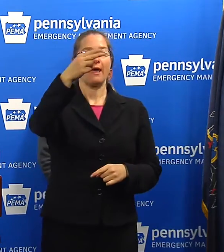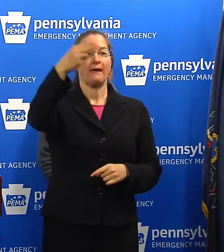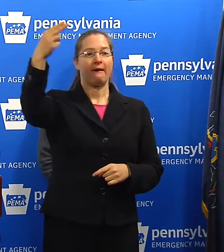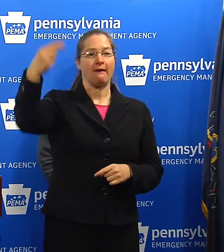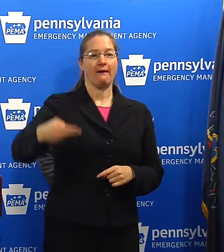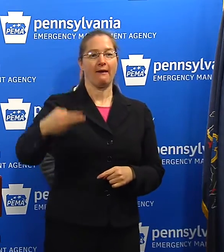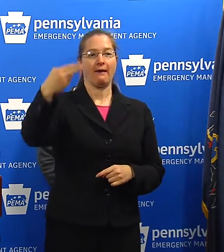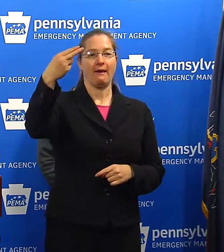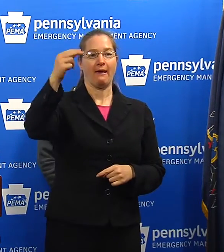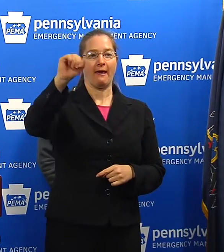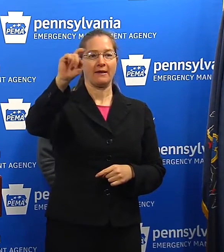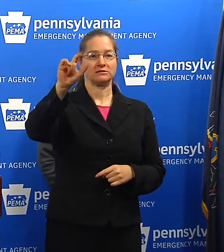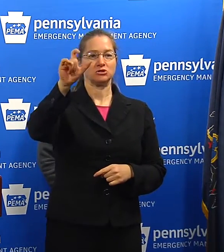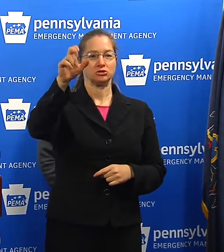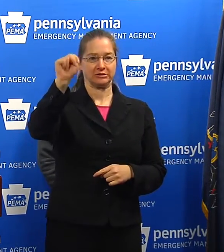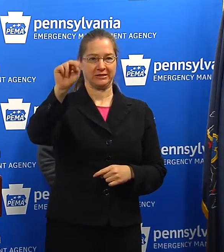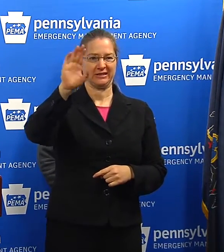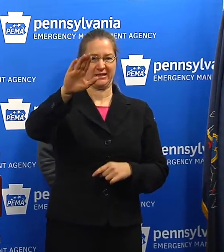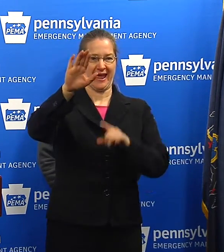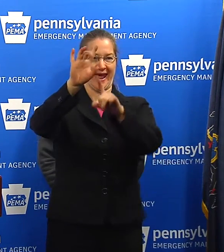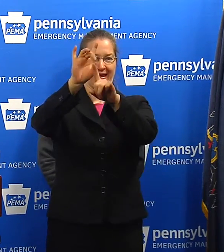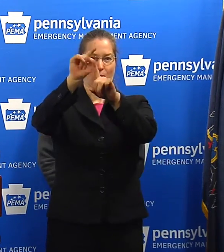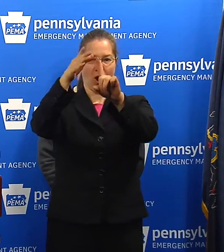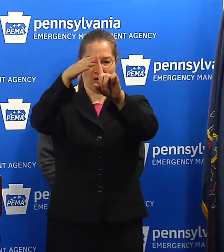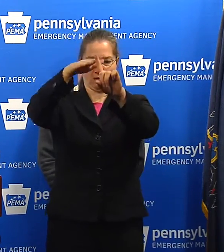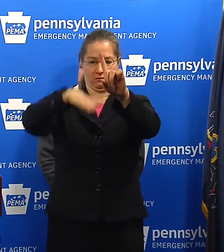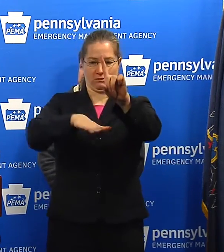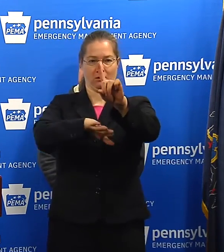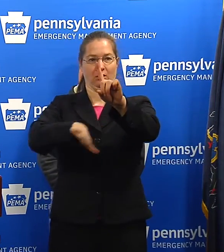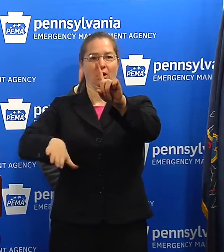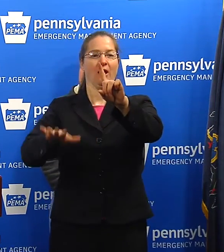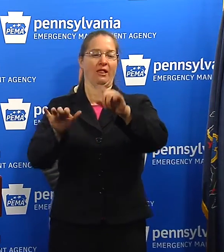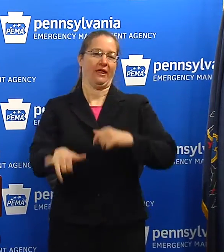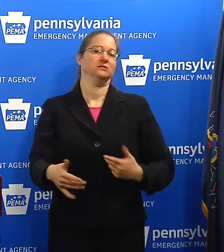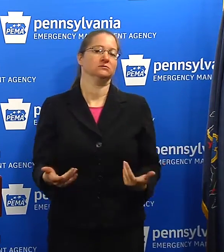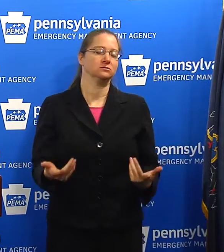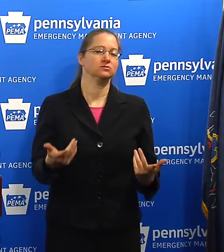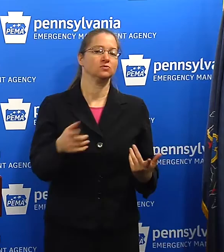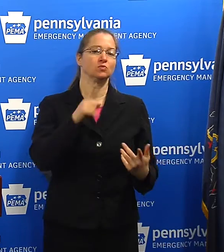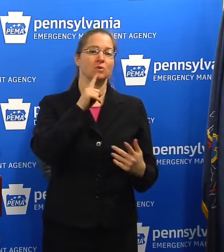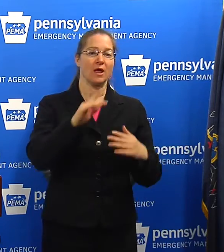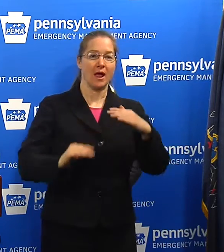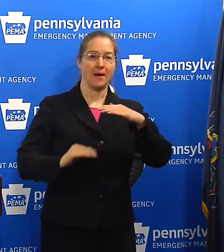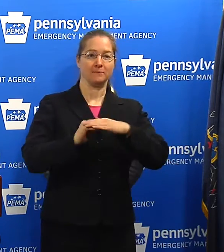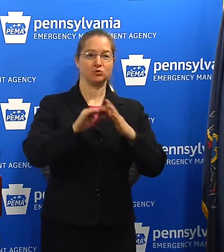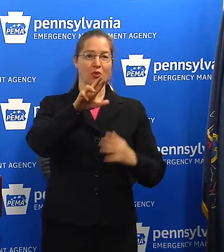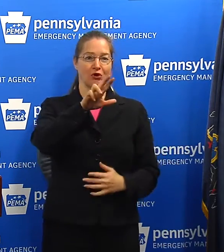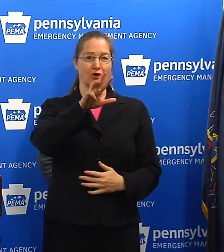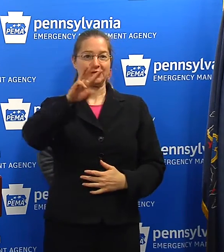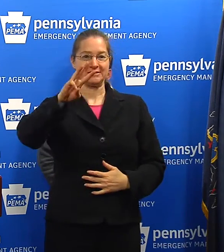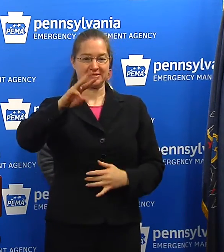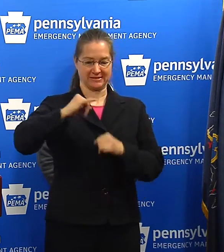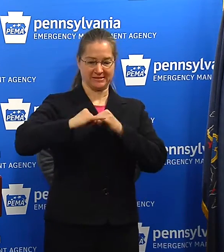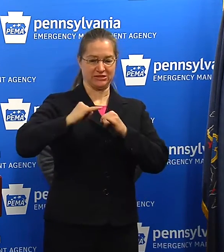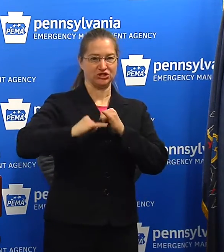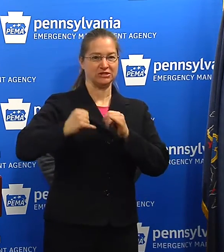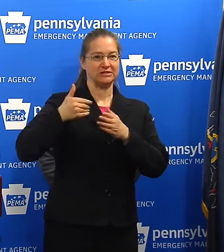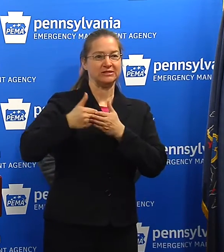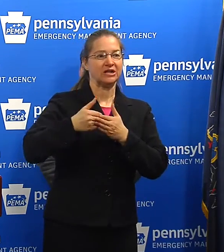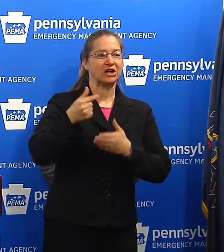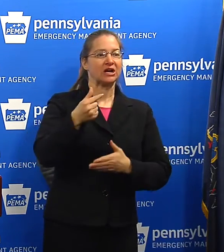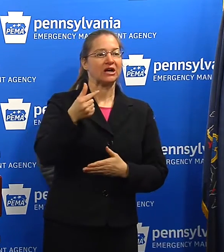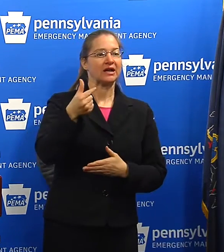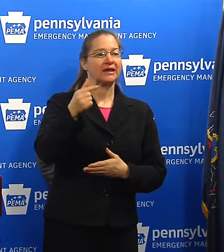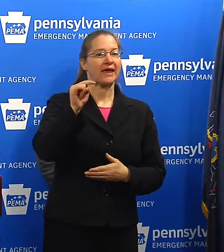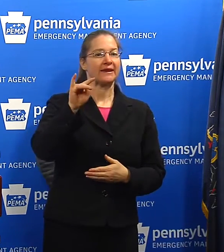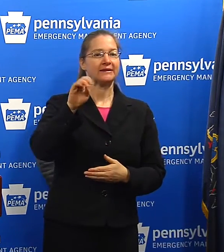east into the Poconos. Again, totals 24 to 30 inches, up to 36 inches in some of the mountains towards Gettysburg. And